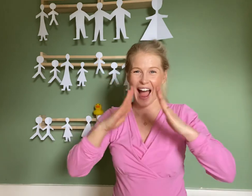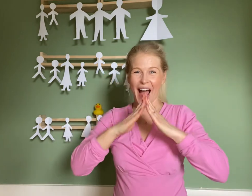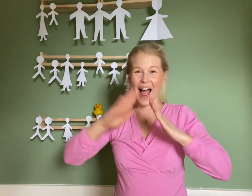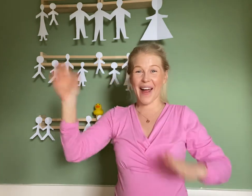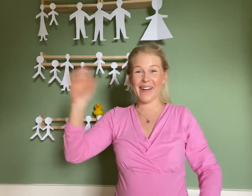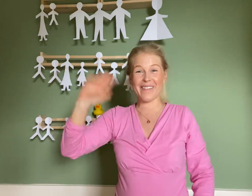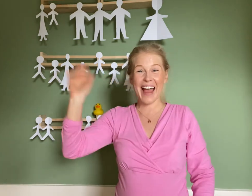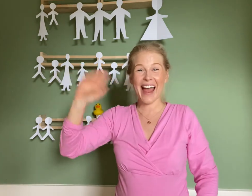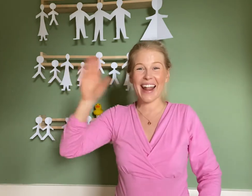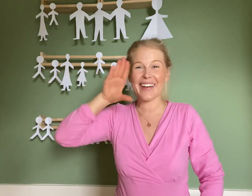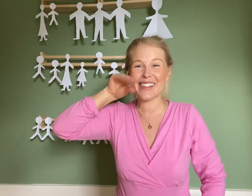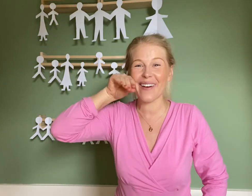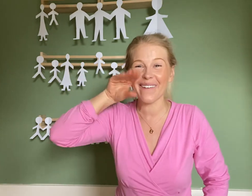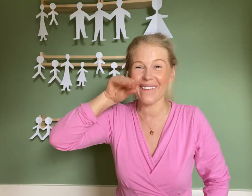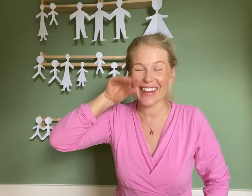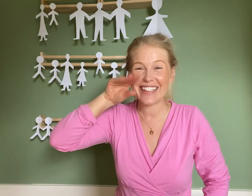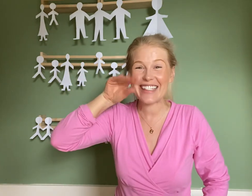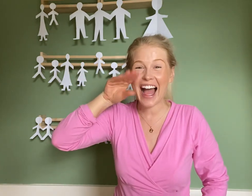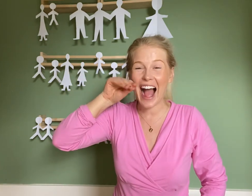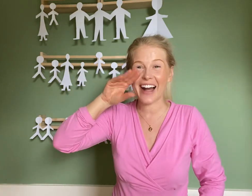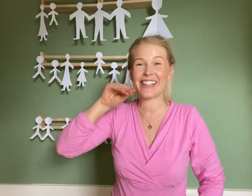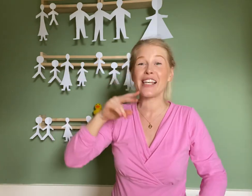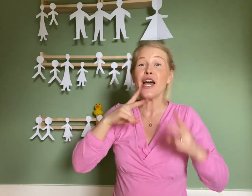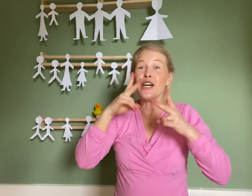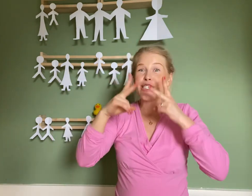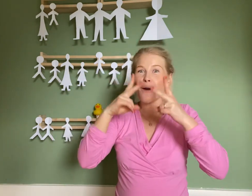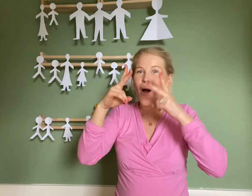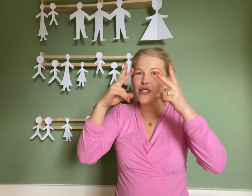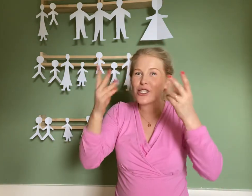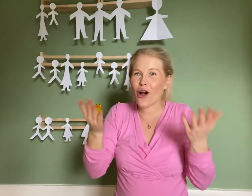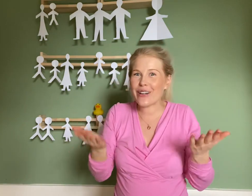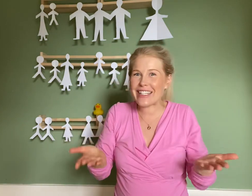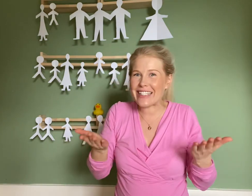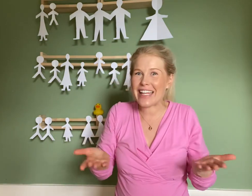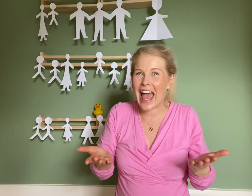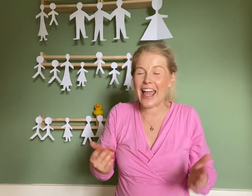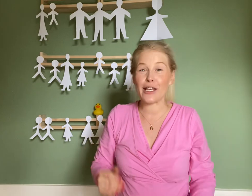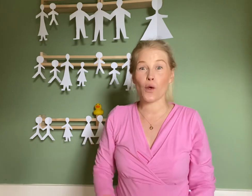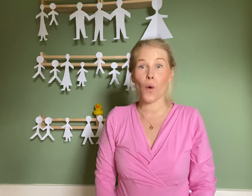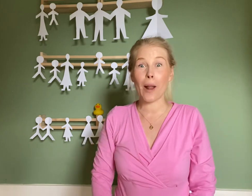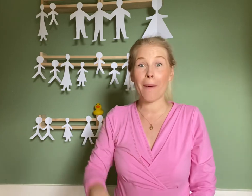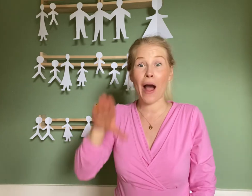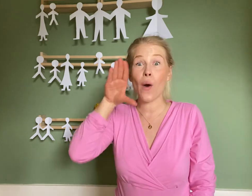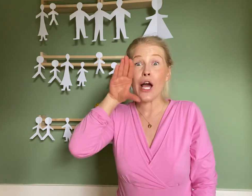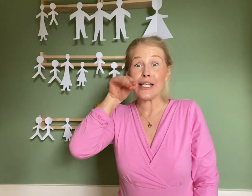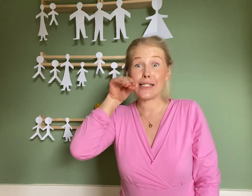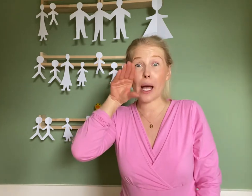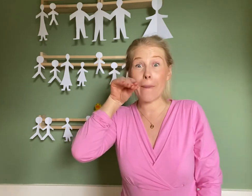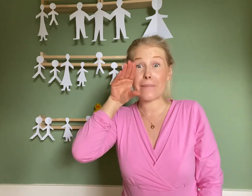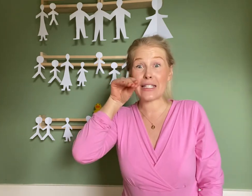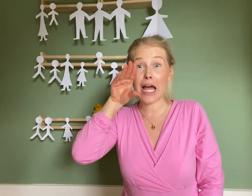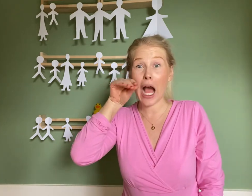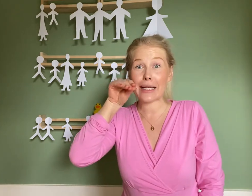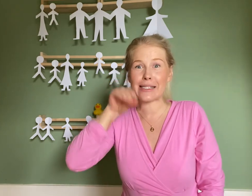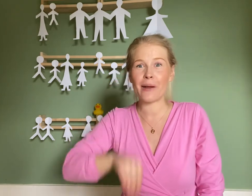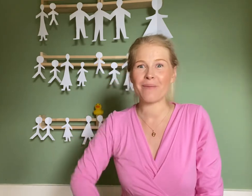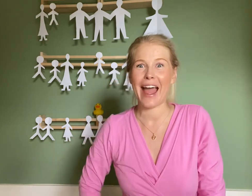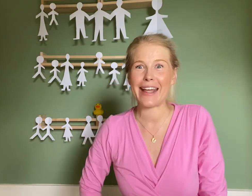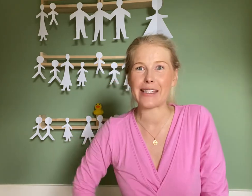home. Hello to all the ducks. So our song today is all about some ducks. And it's